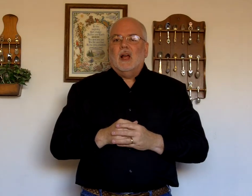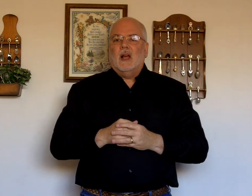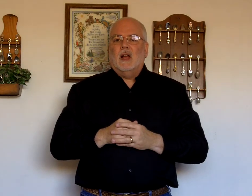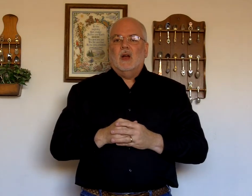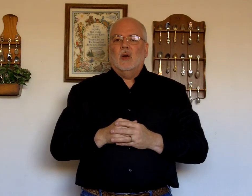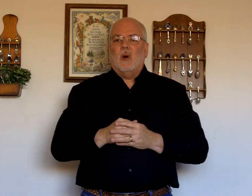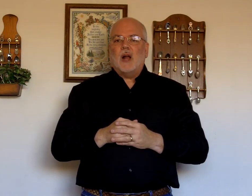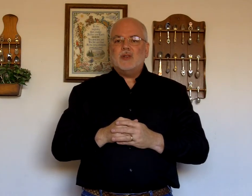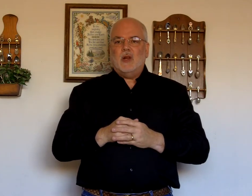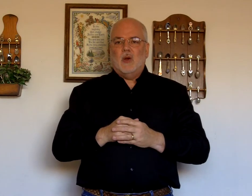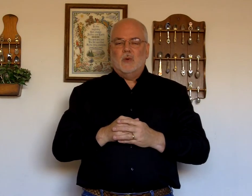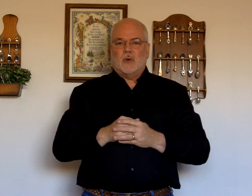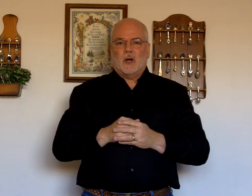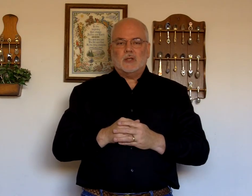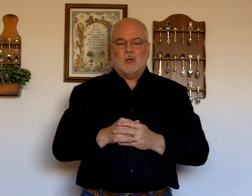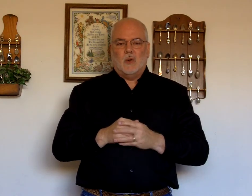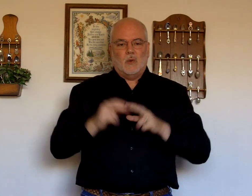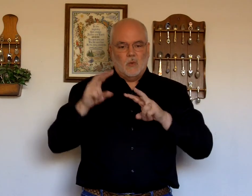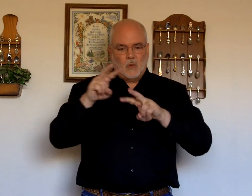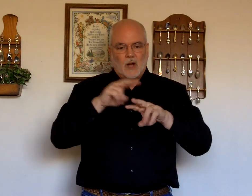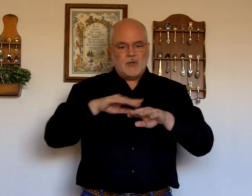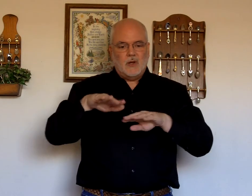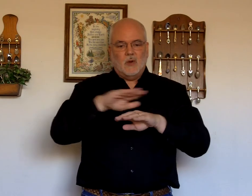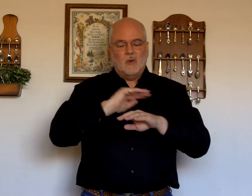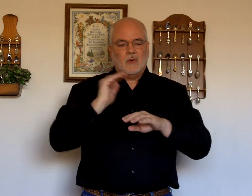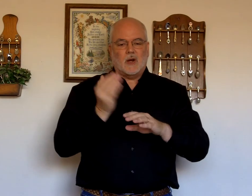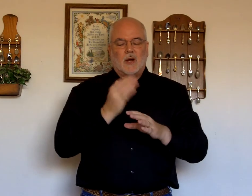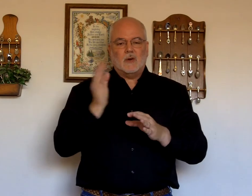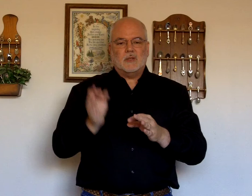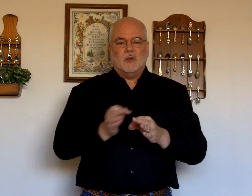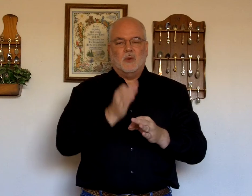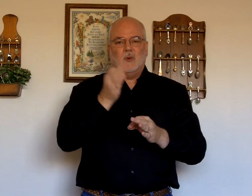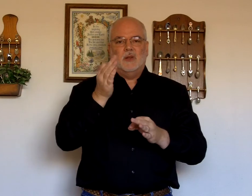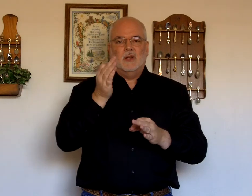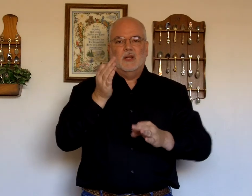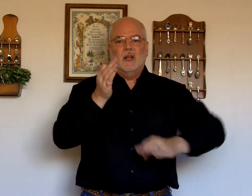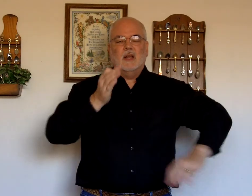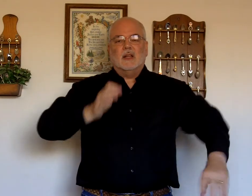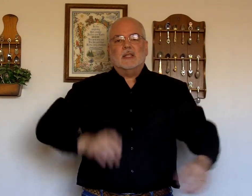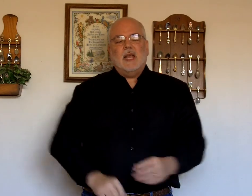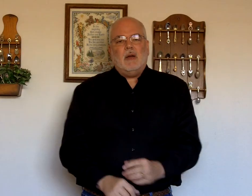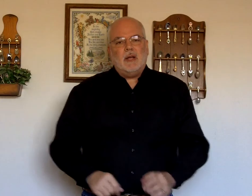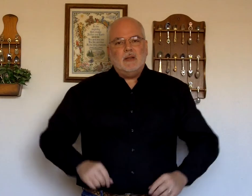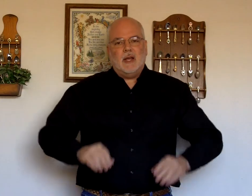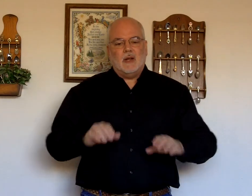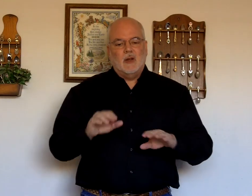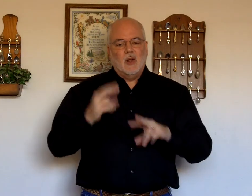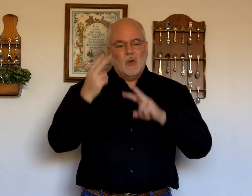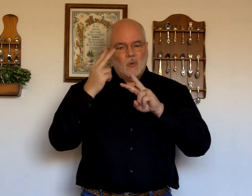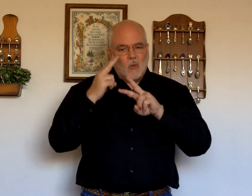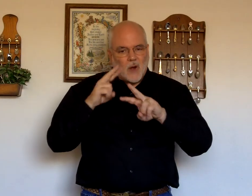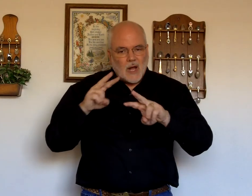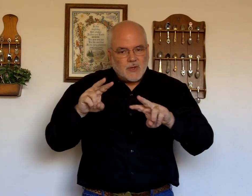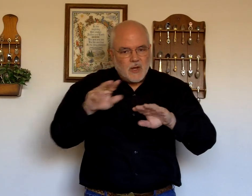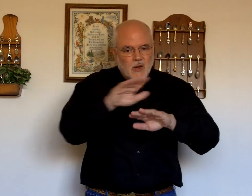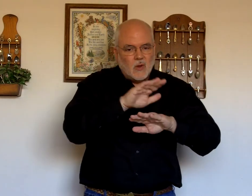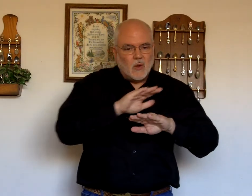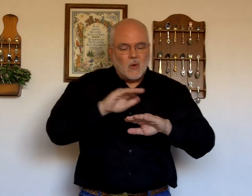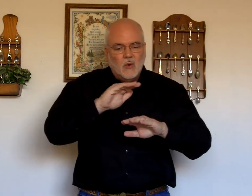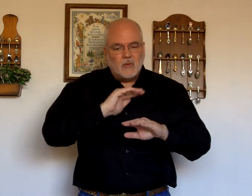Watching over our soul. Watching over our soul. See how I did that? Watching over